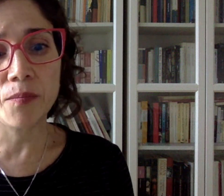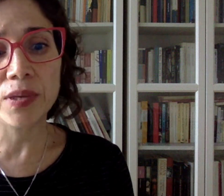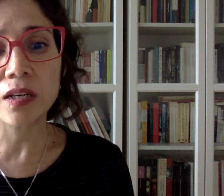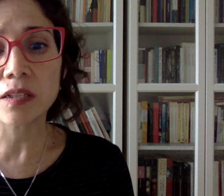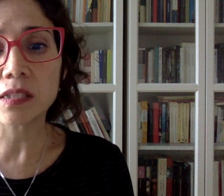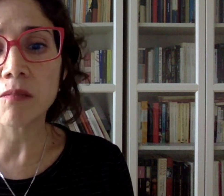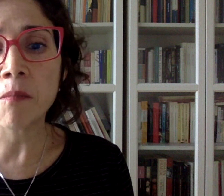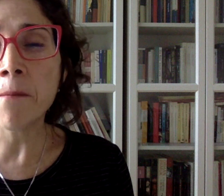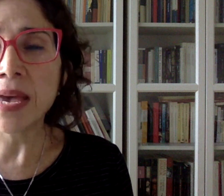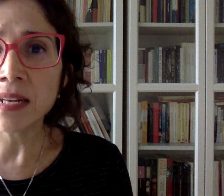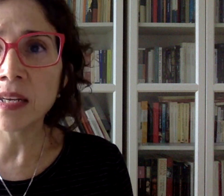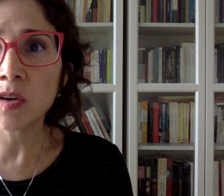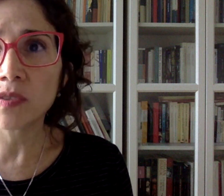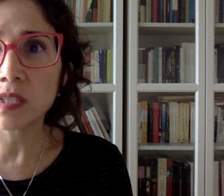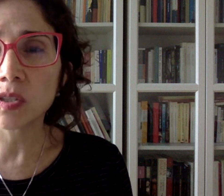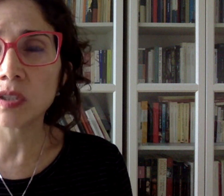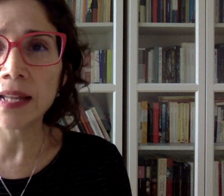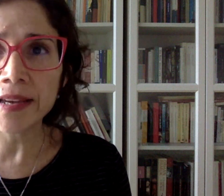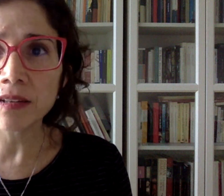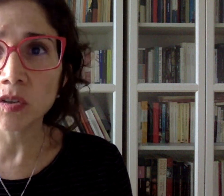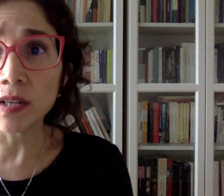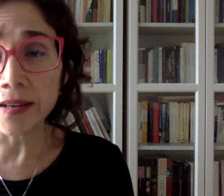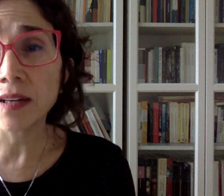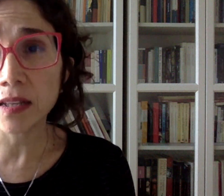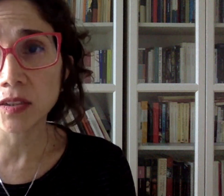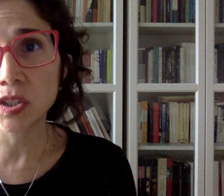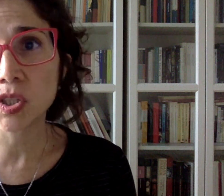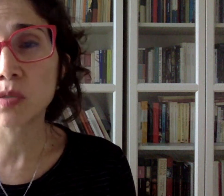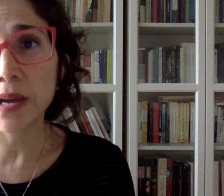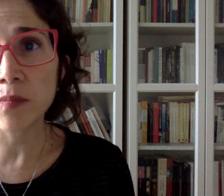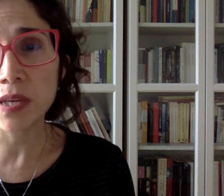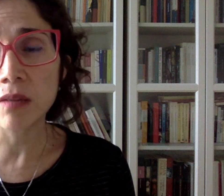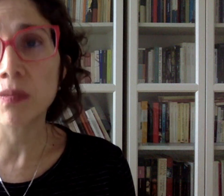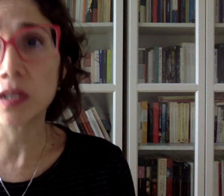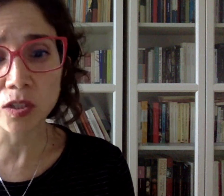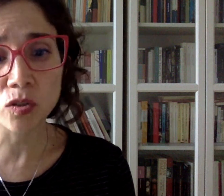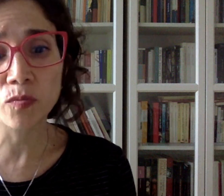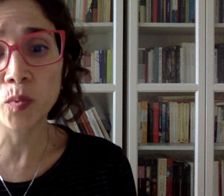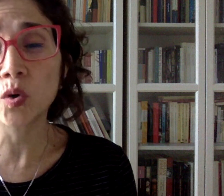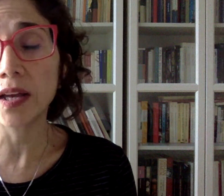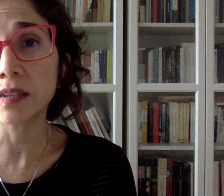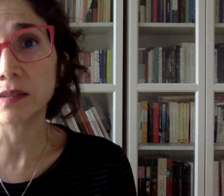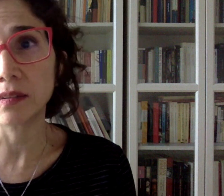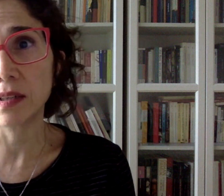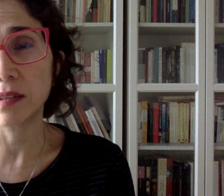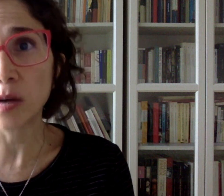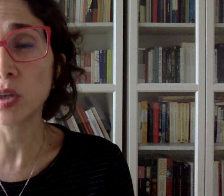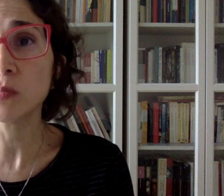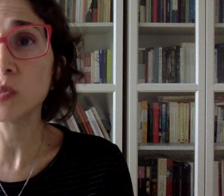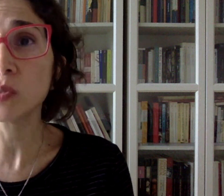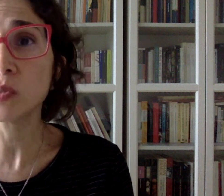because many of these underlying health conditions might be because of poor health